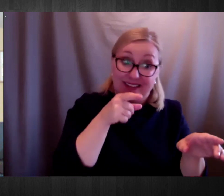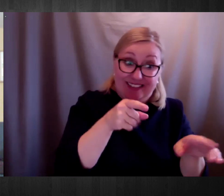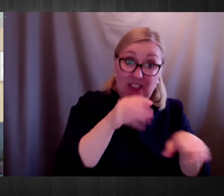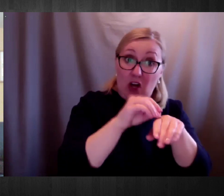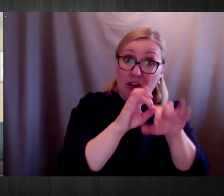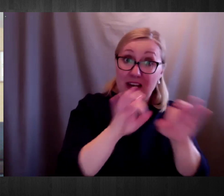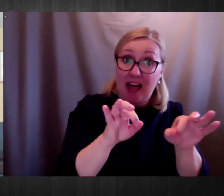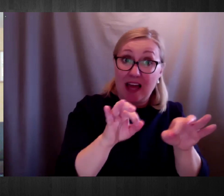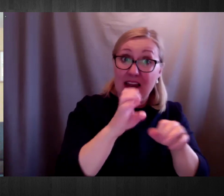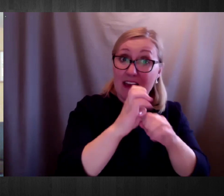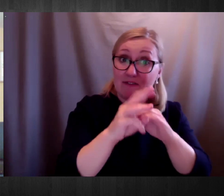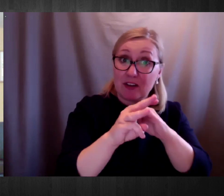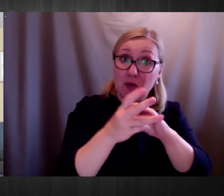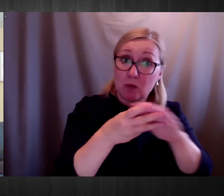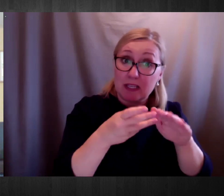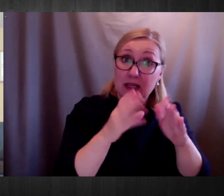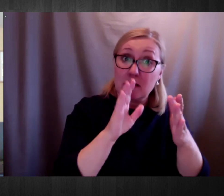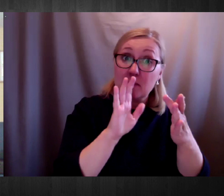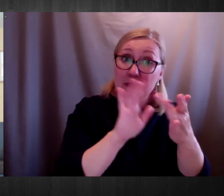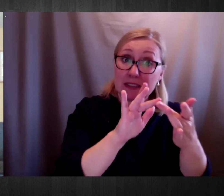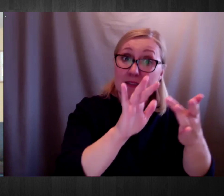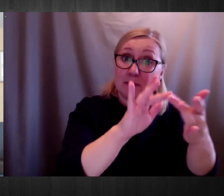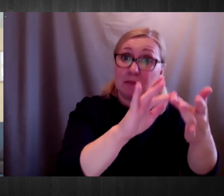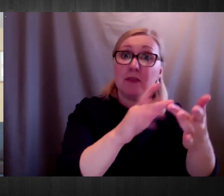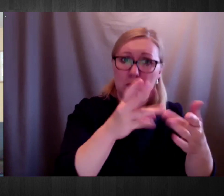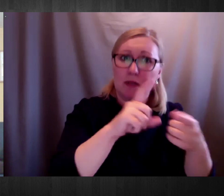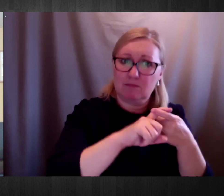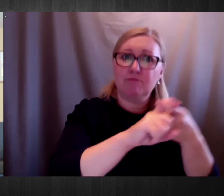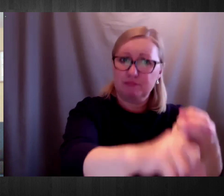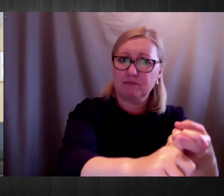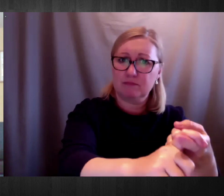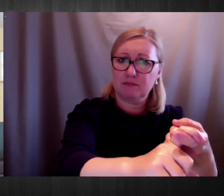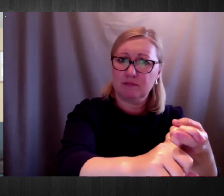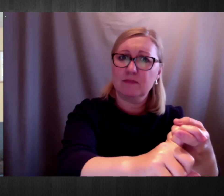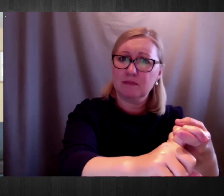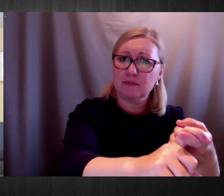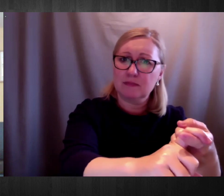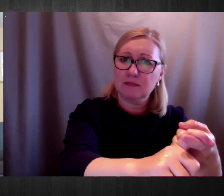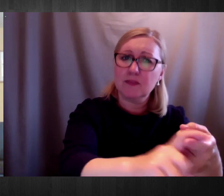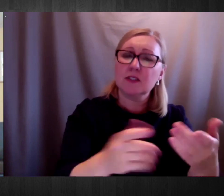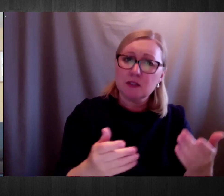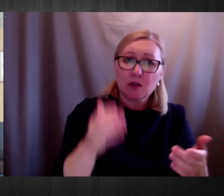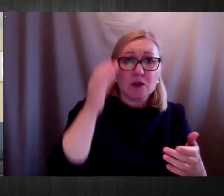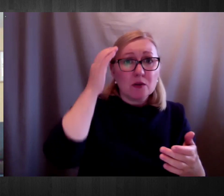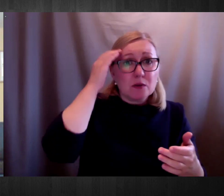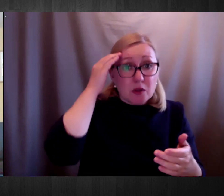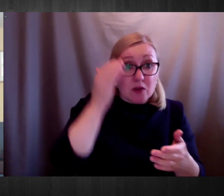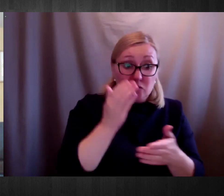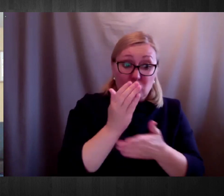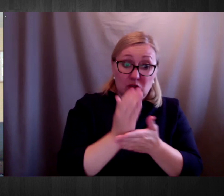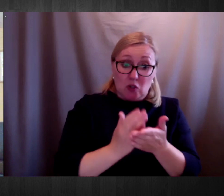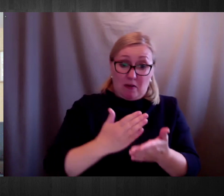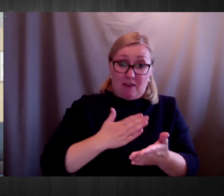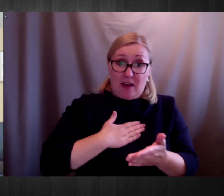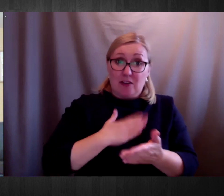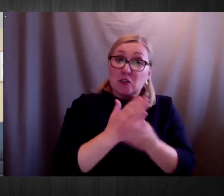not just a temporary response. We do see them as being quite a permanent response. And